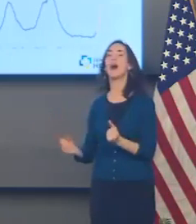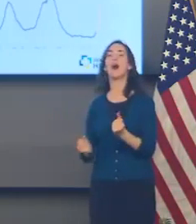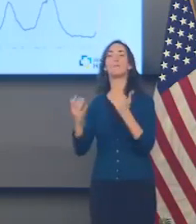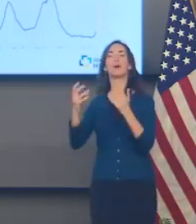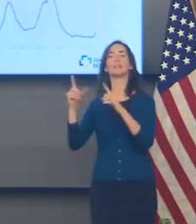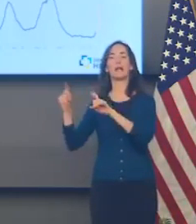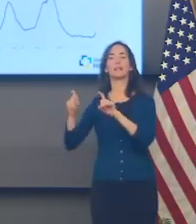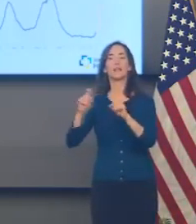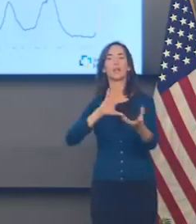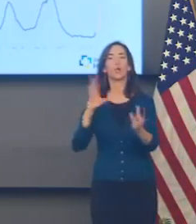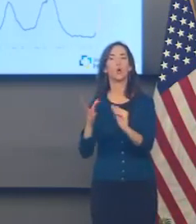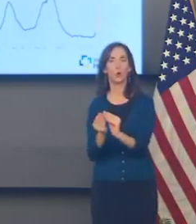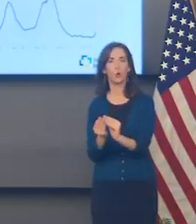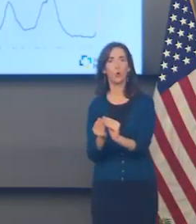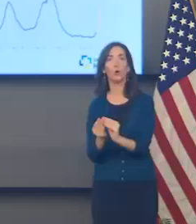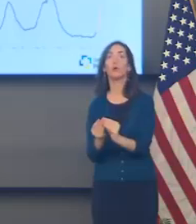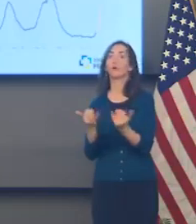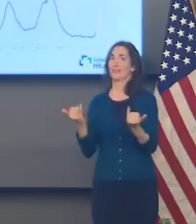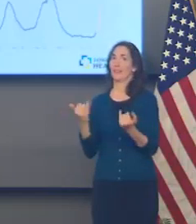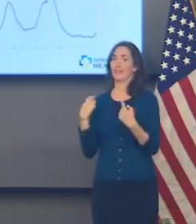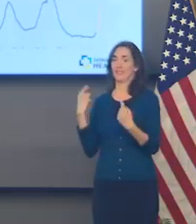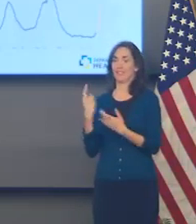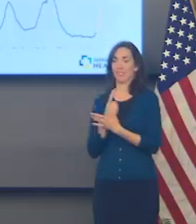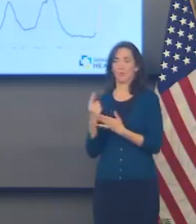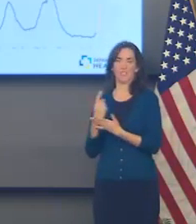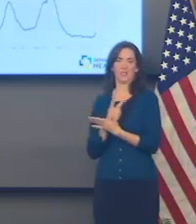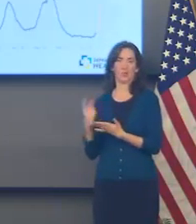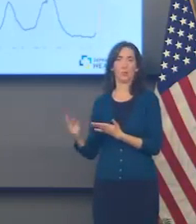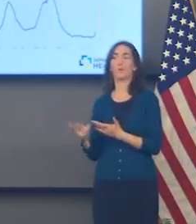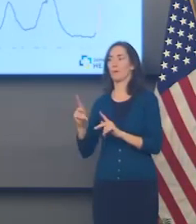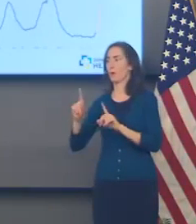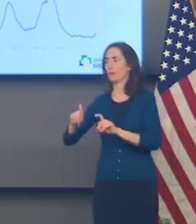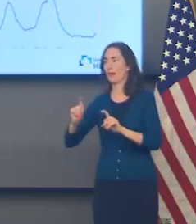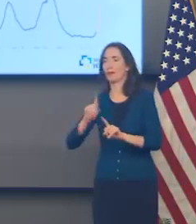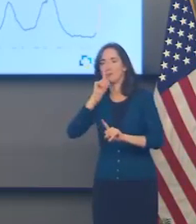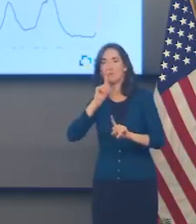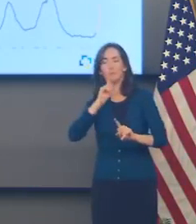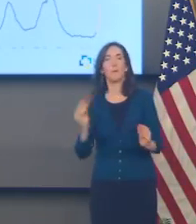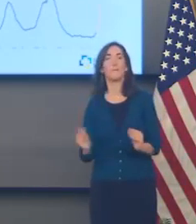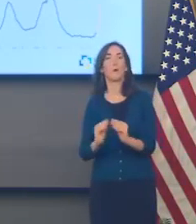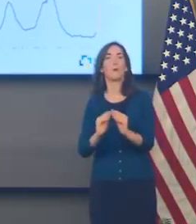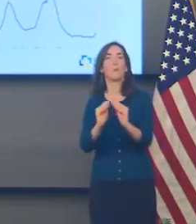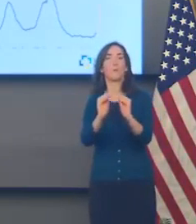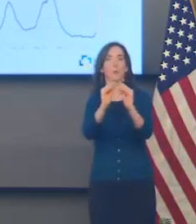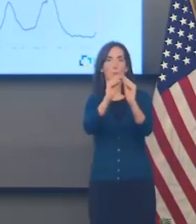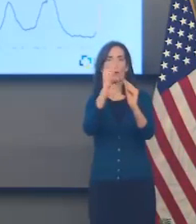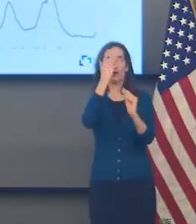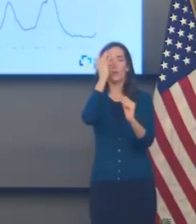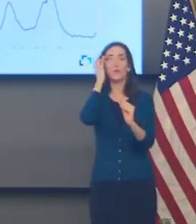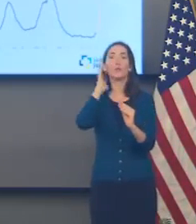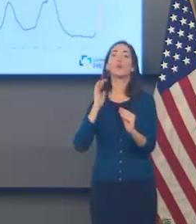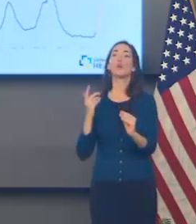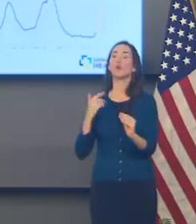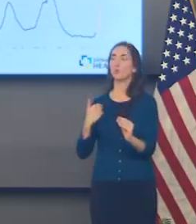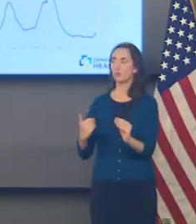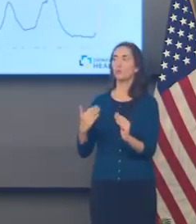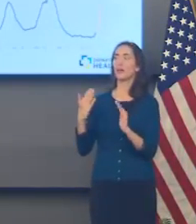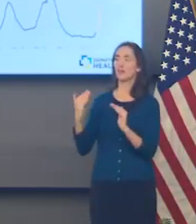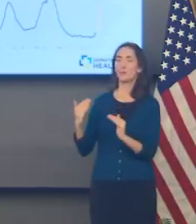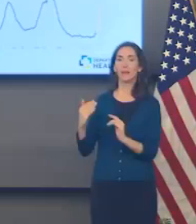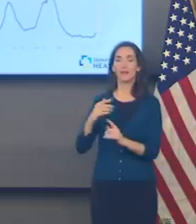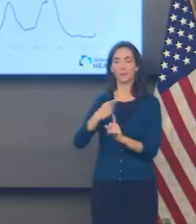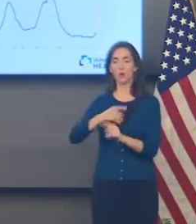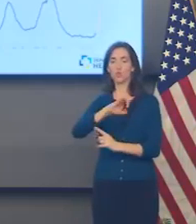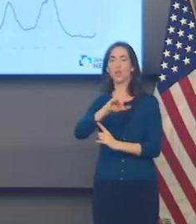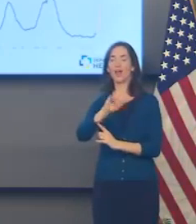been more exposures and more people have these type of symptoms. We're on track to have decent amount, over 500,000 tests conducted in the month